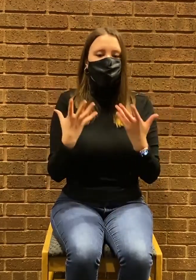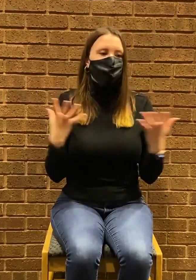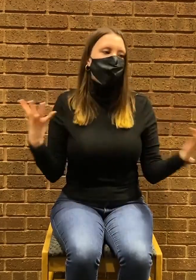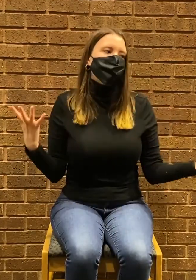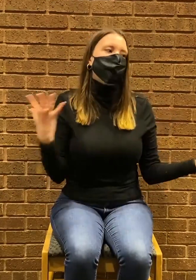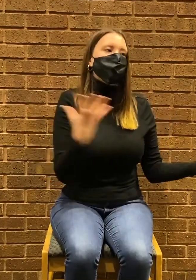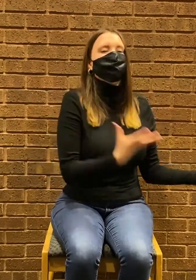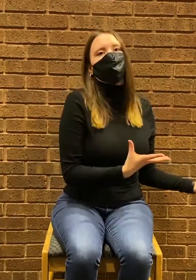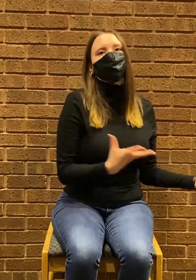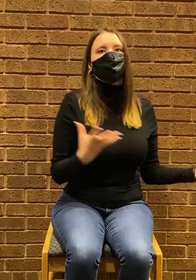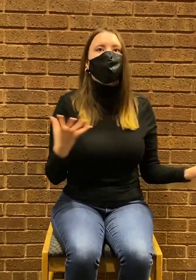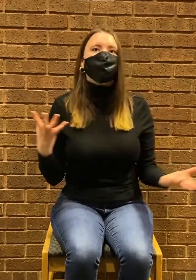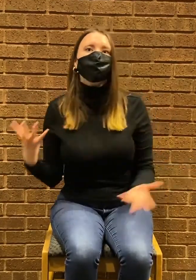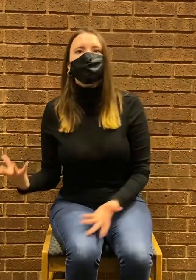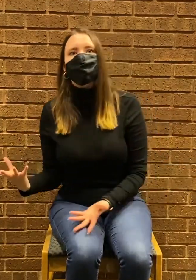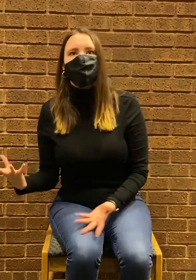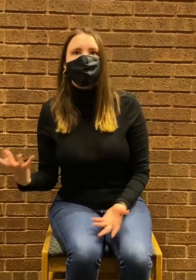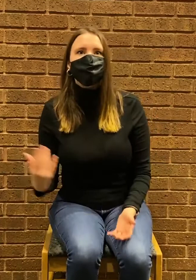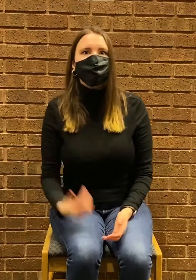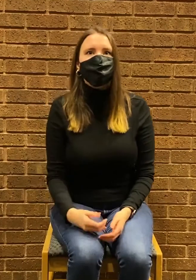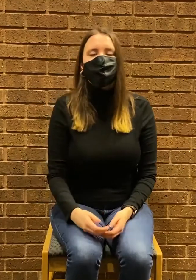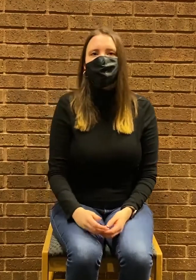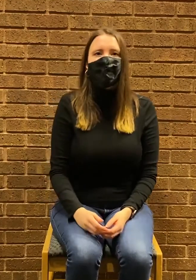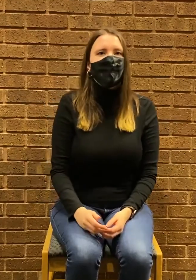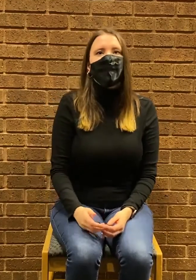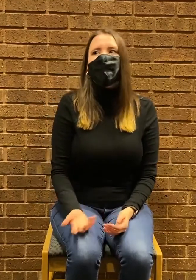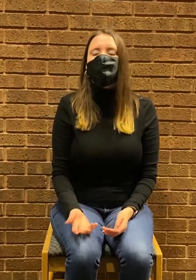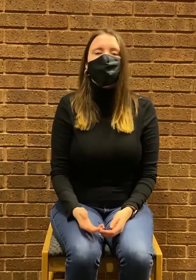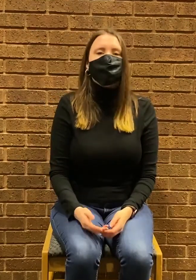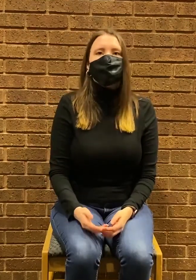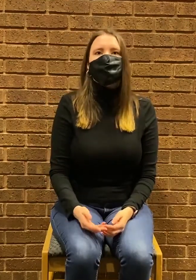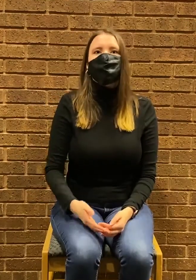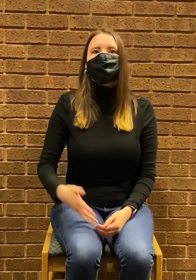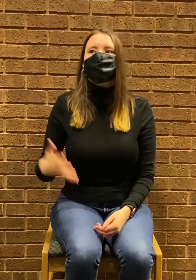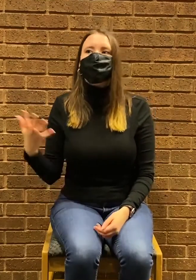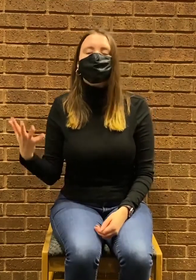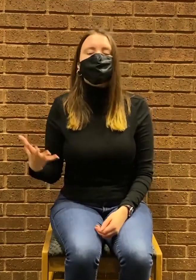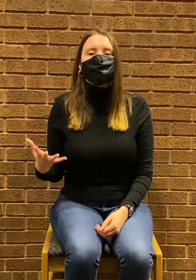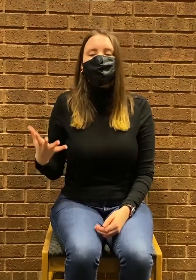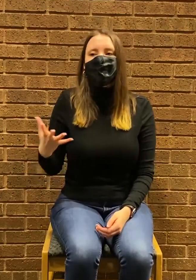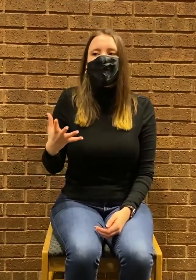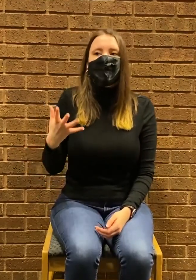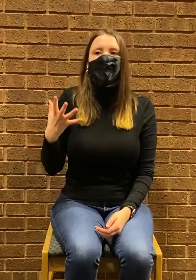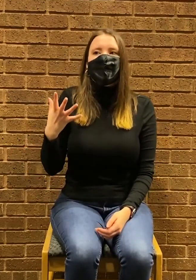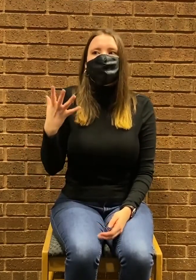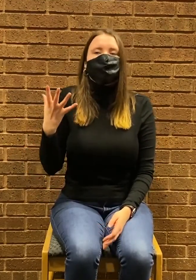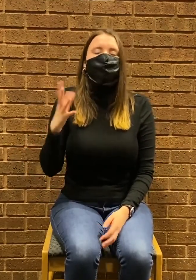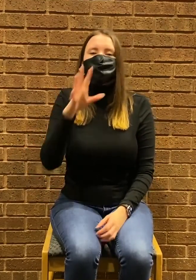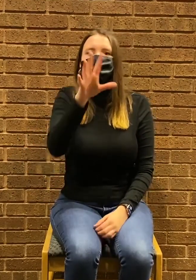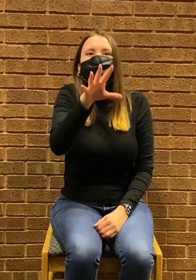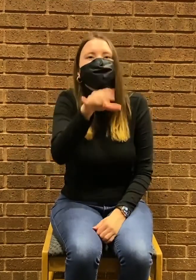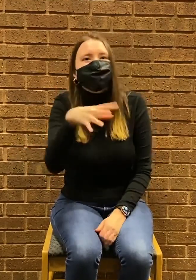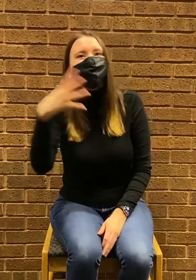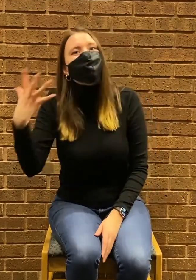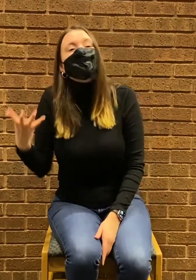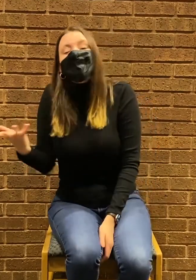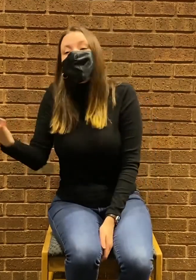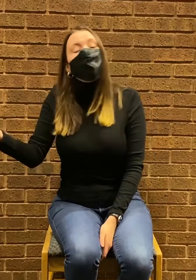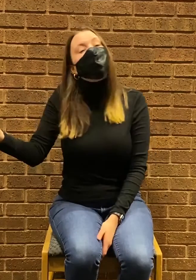you I go downtown Chicago you see these homeless people and it's like oh like they must be I know but like you know